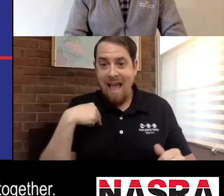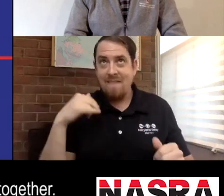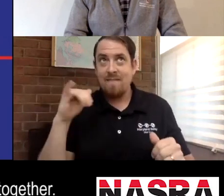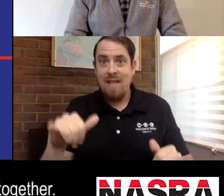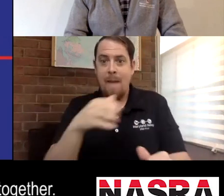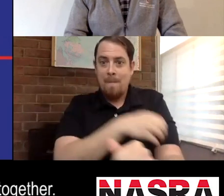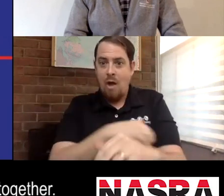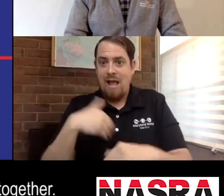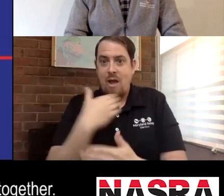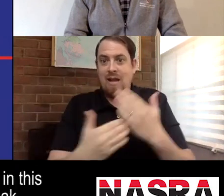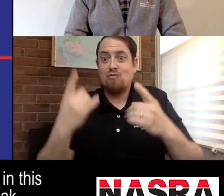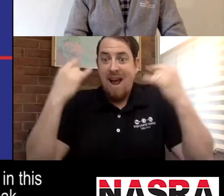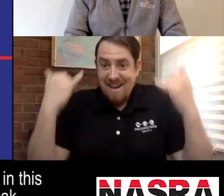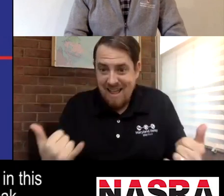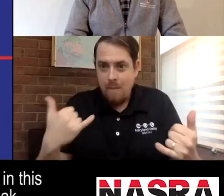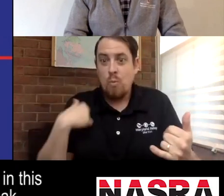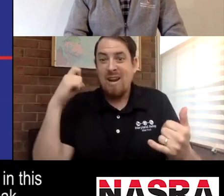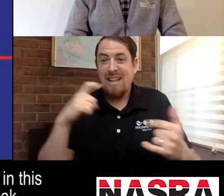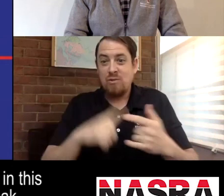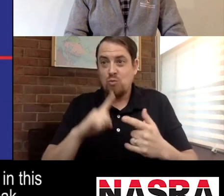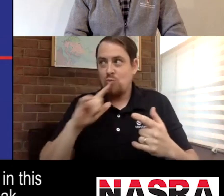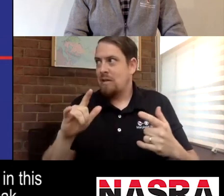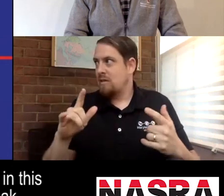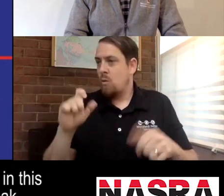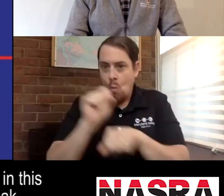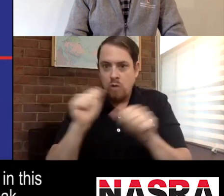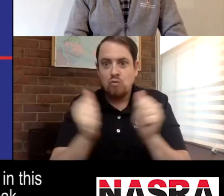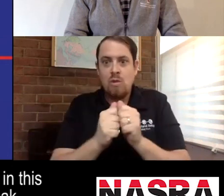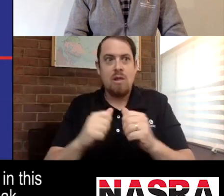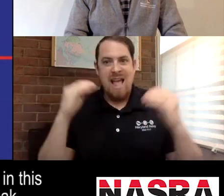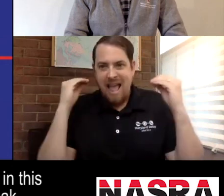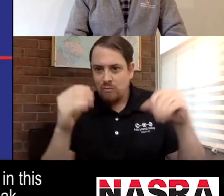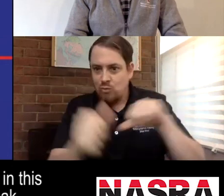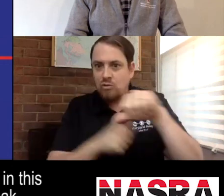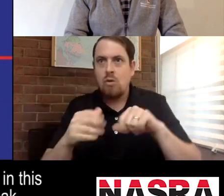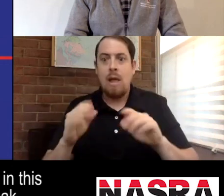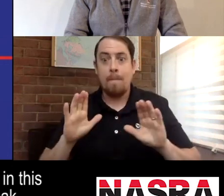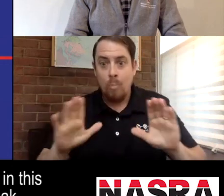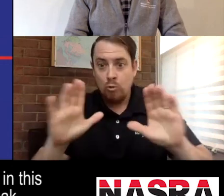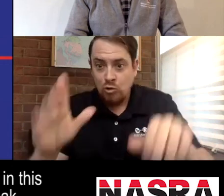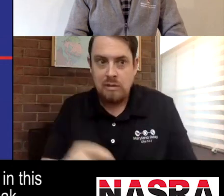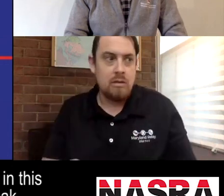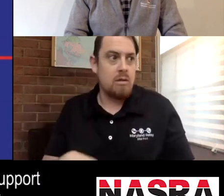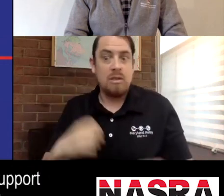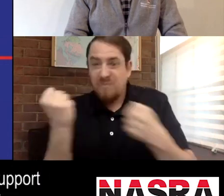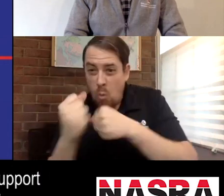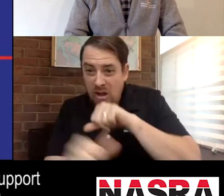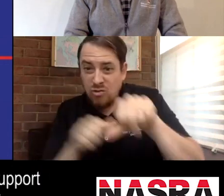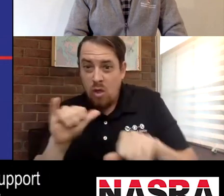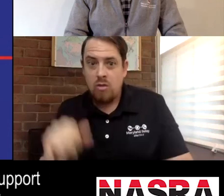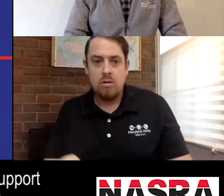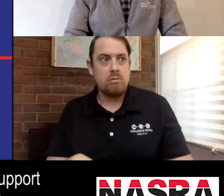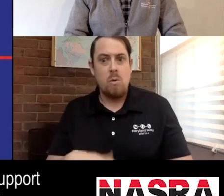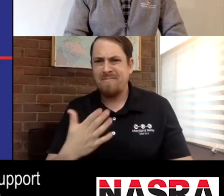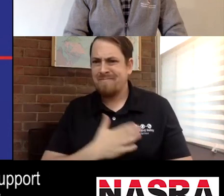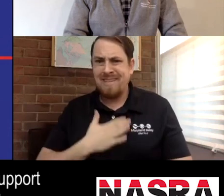revolutionize the world together. We have the power in our hands in this moment in real time, so to speak. So we want to do